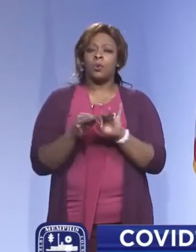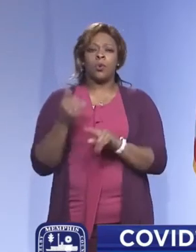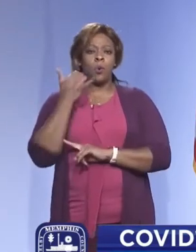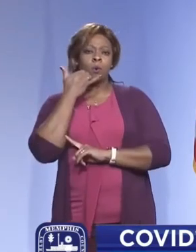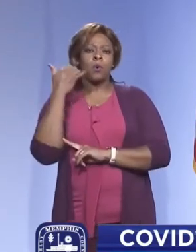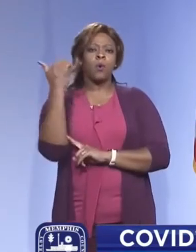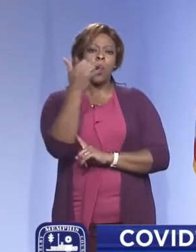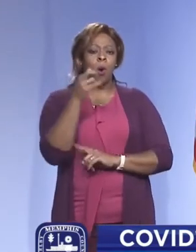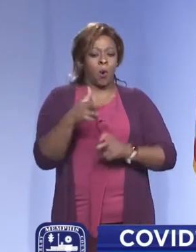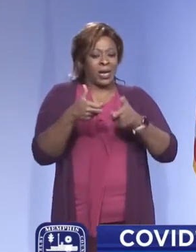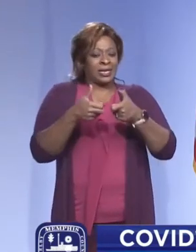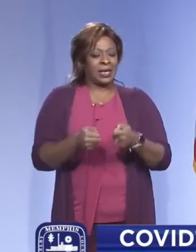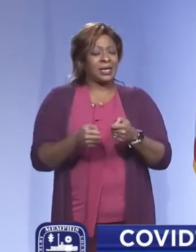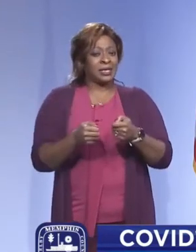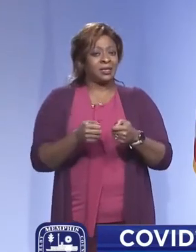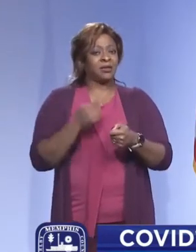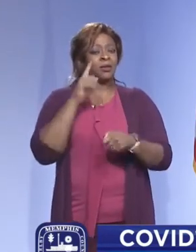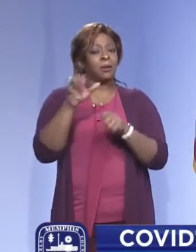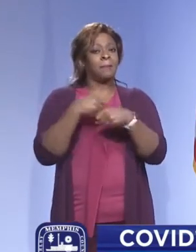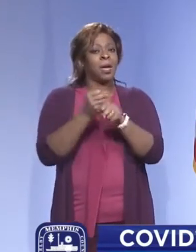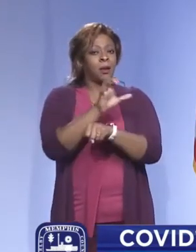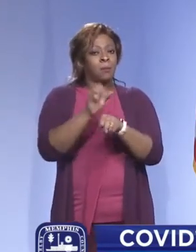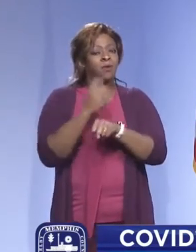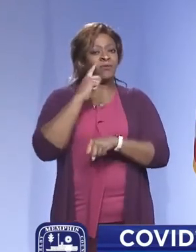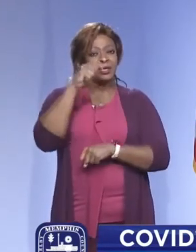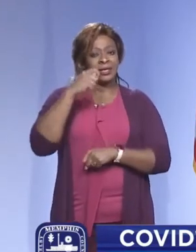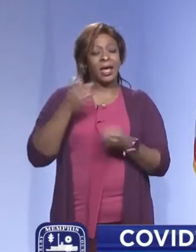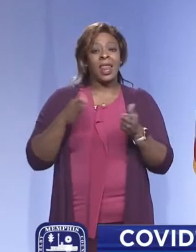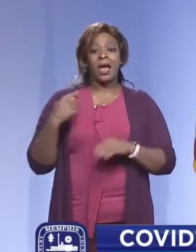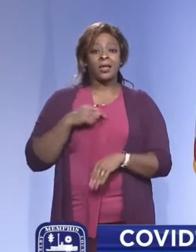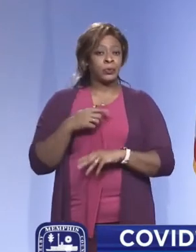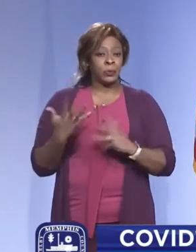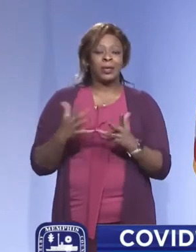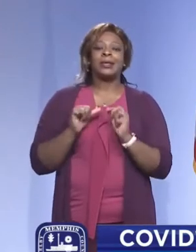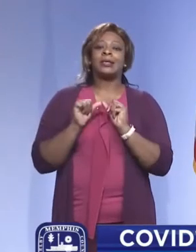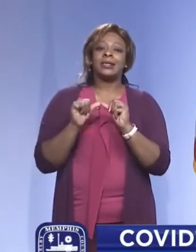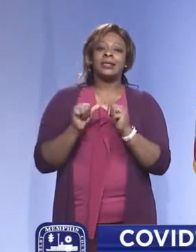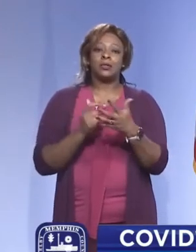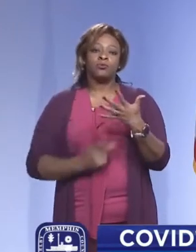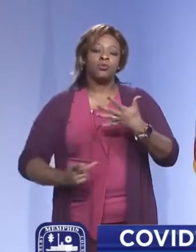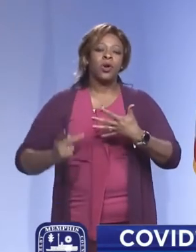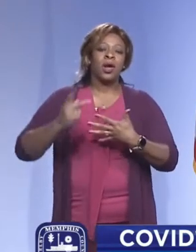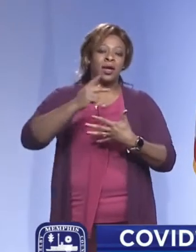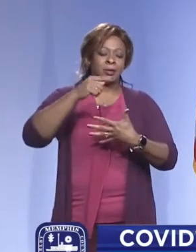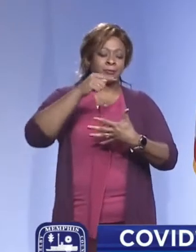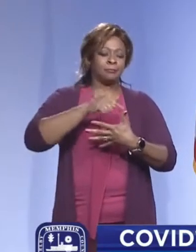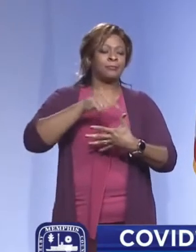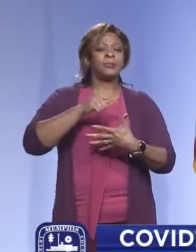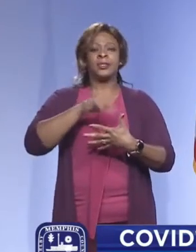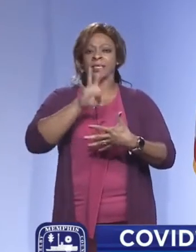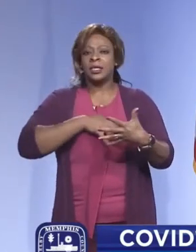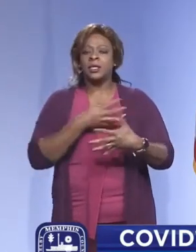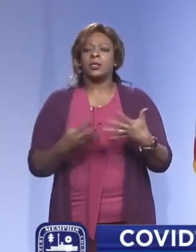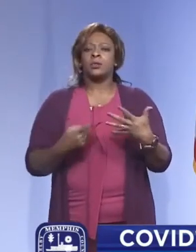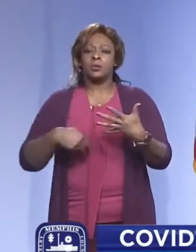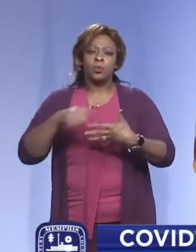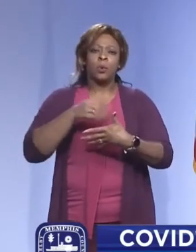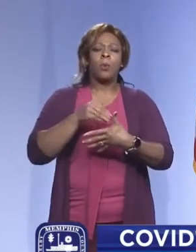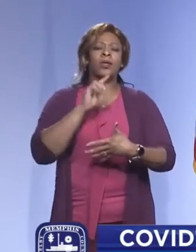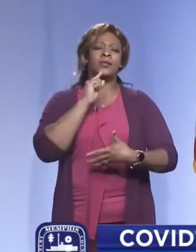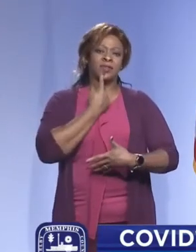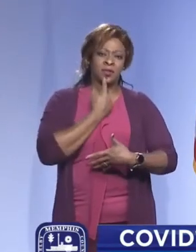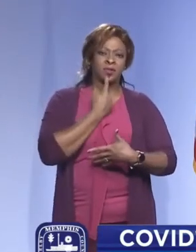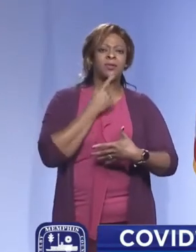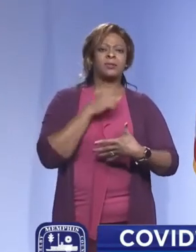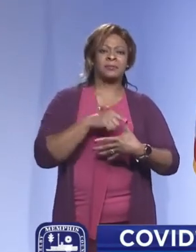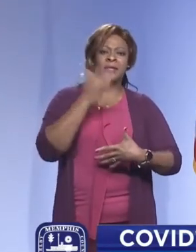text to get your appointment for testing. This allows us to continue to prioritize our scheduling so that we make sure that people with